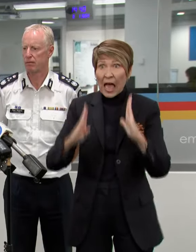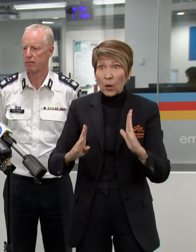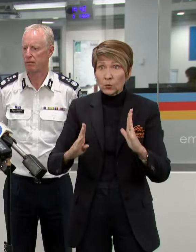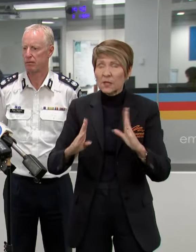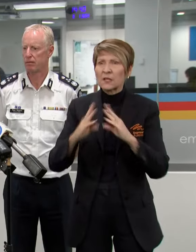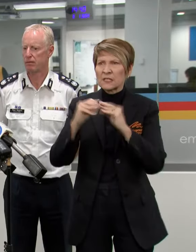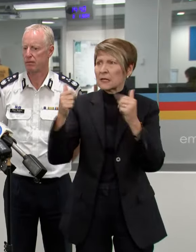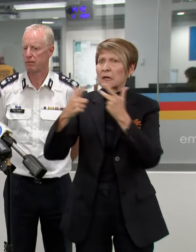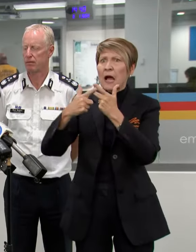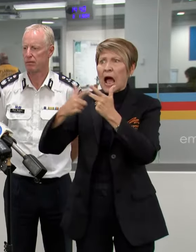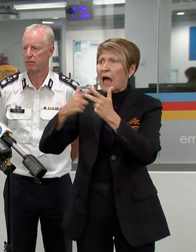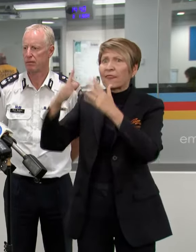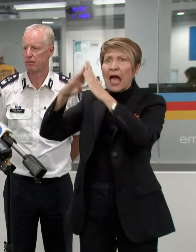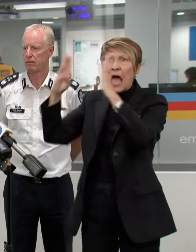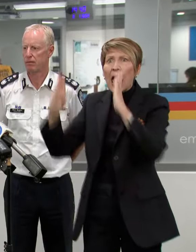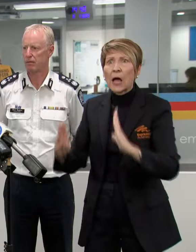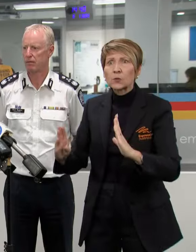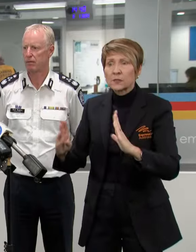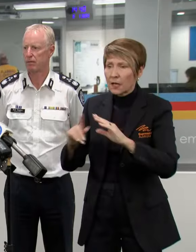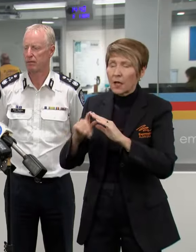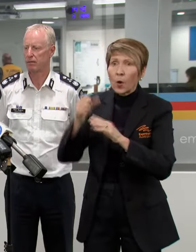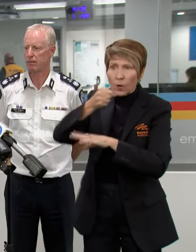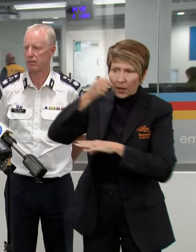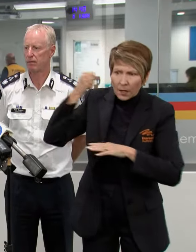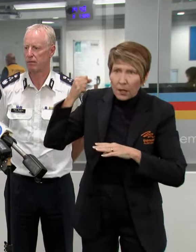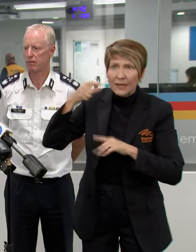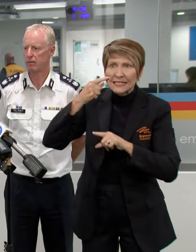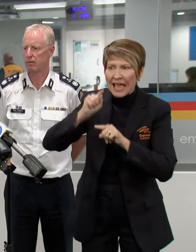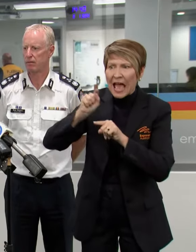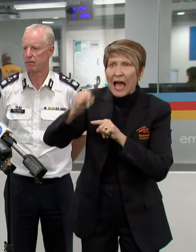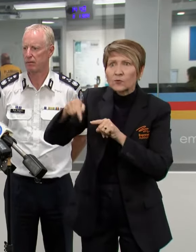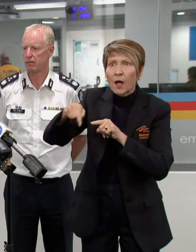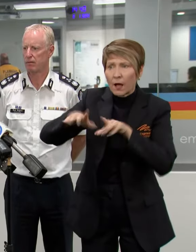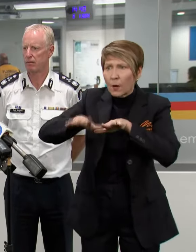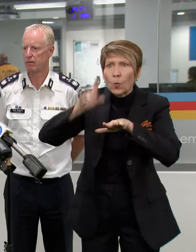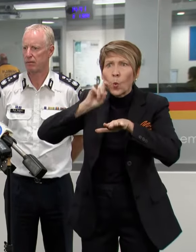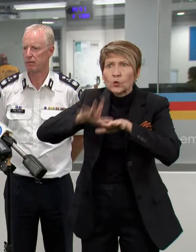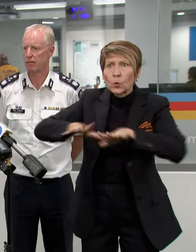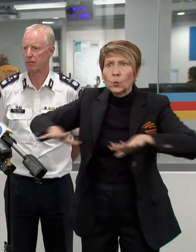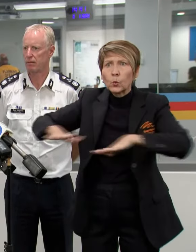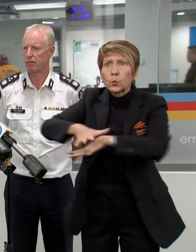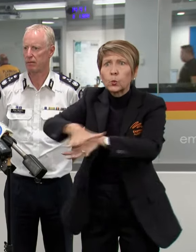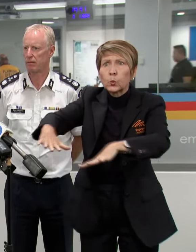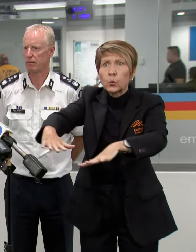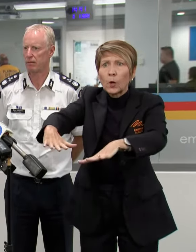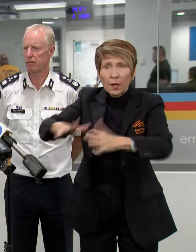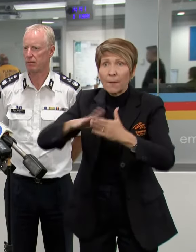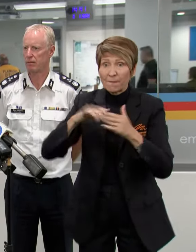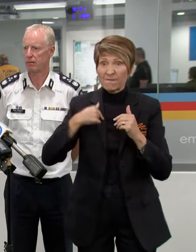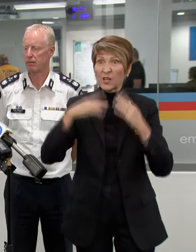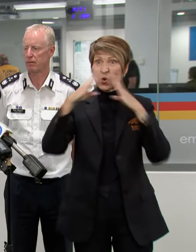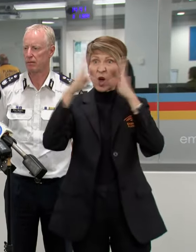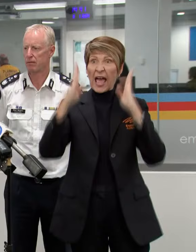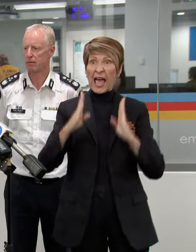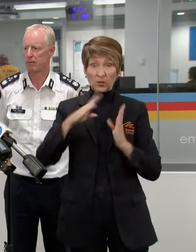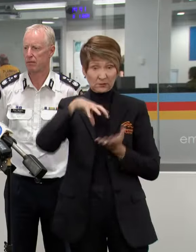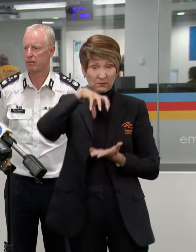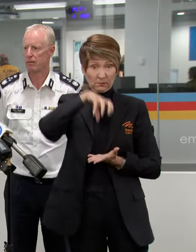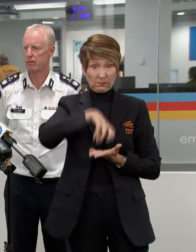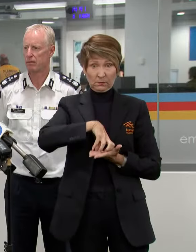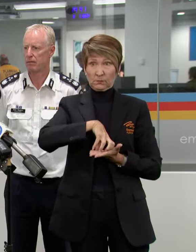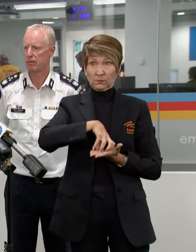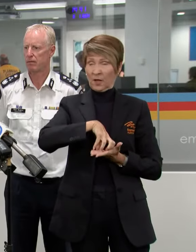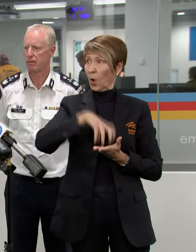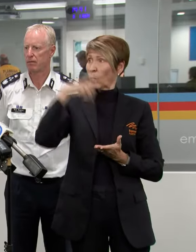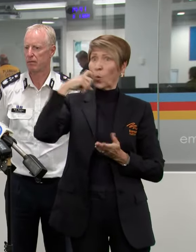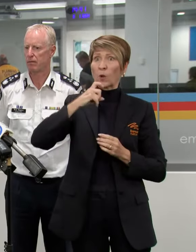below the floor level, but isolating and also being cut off by the roads. So for up to those 200 properties, we're asking people